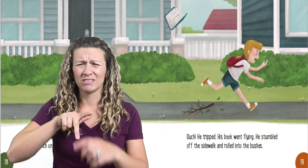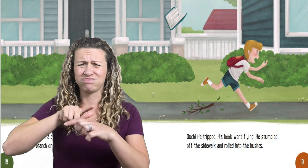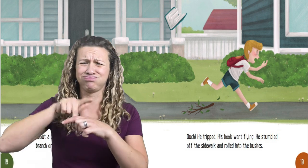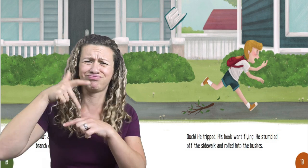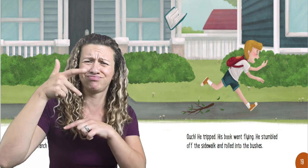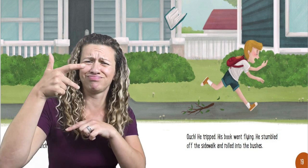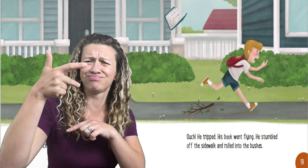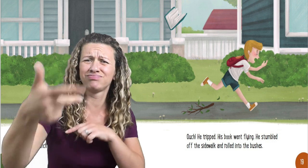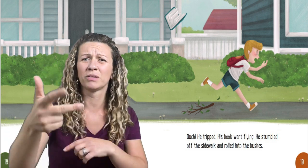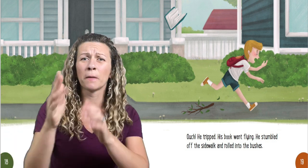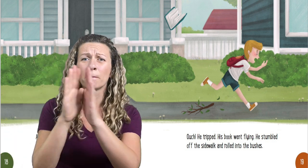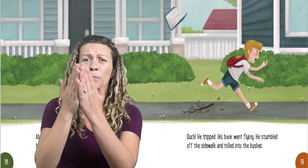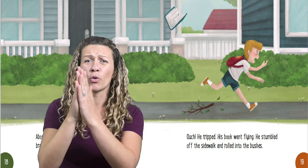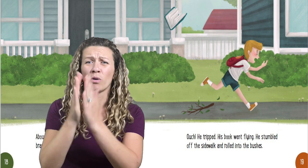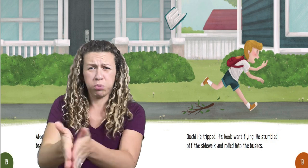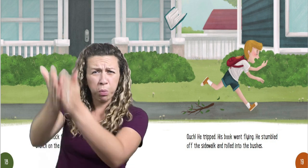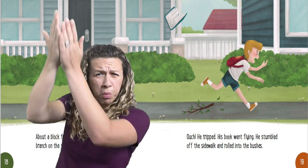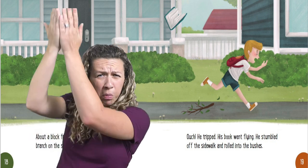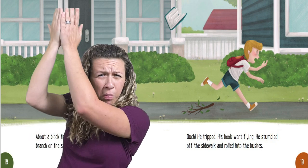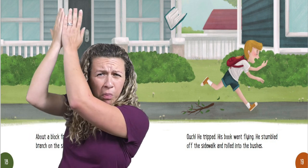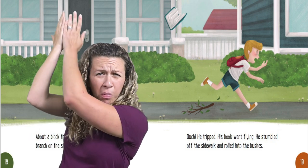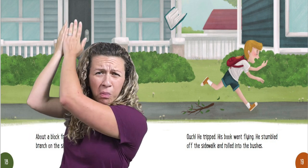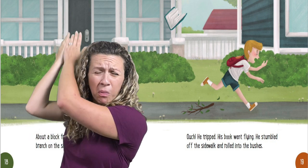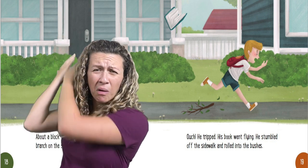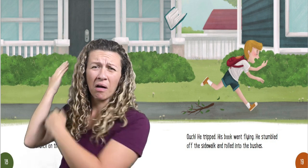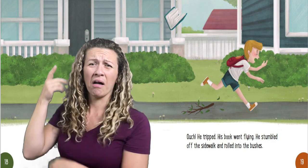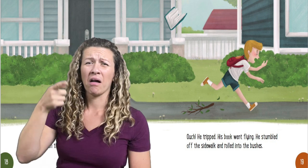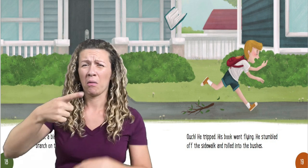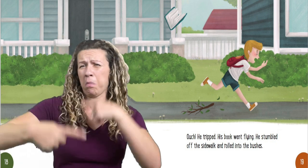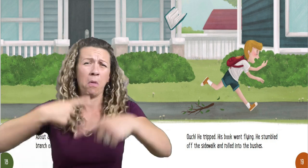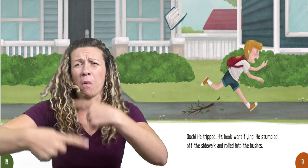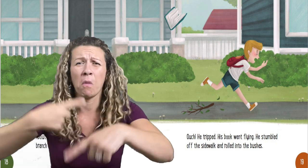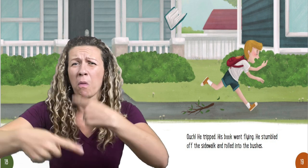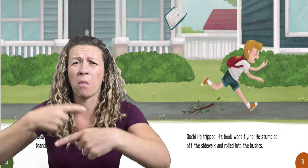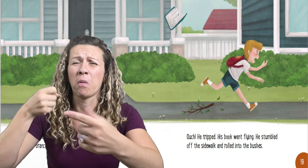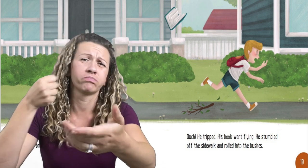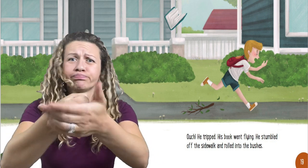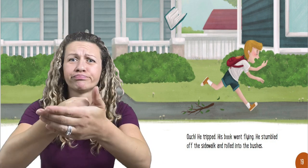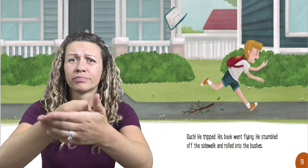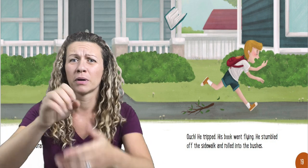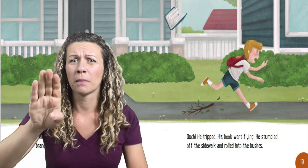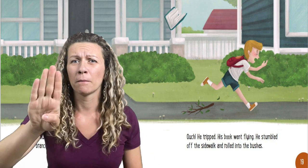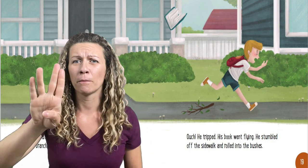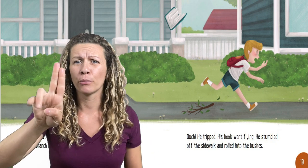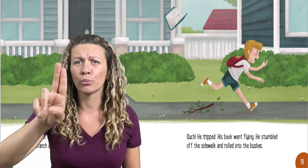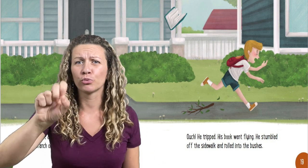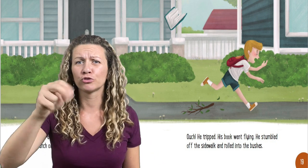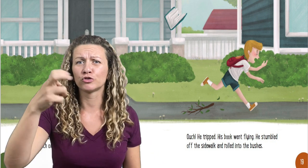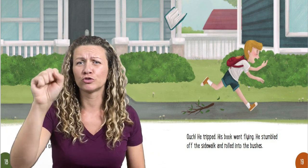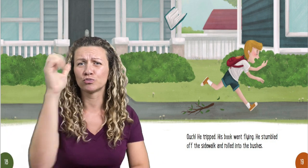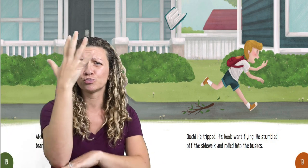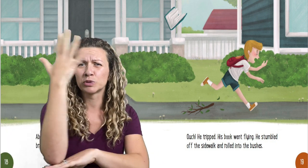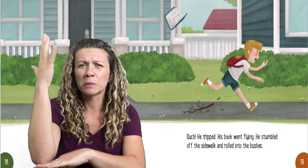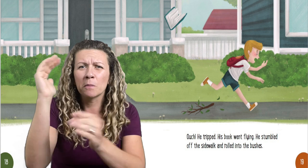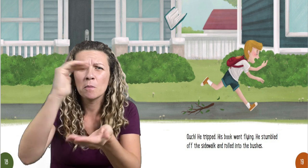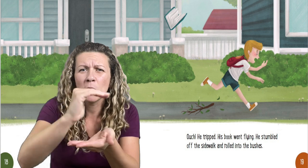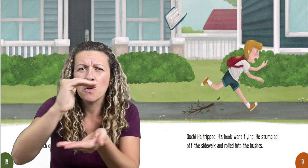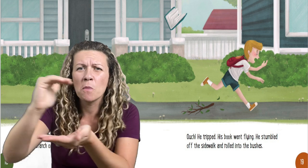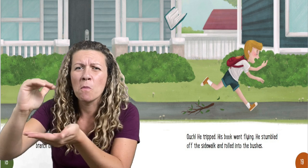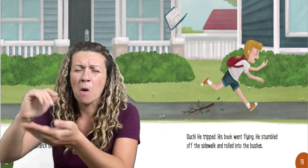Watch tripped. His book went flying. He stumbled off the sidewalk and rolled into